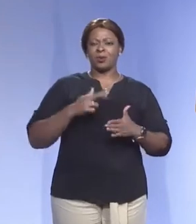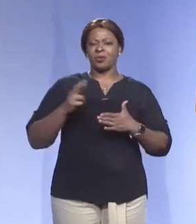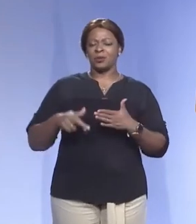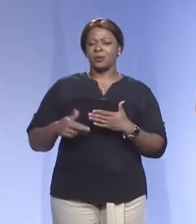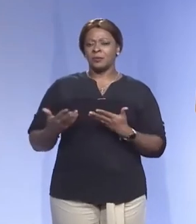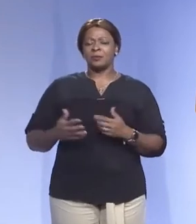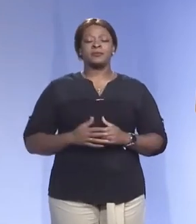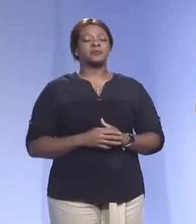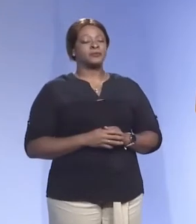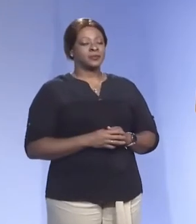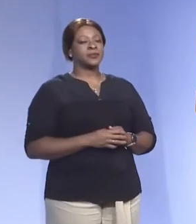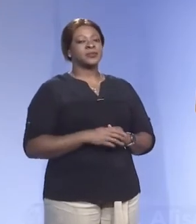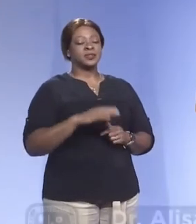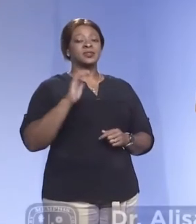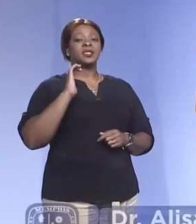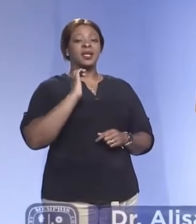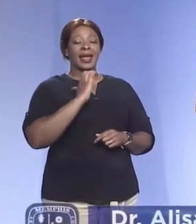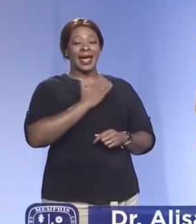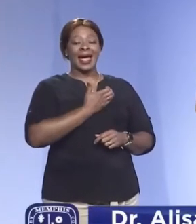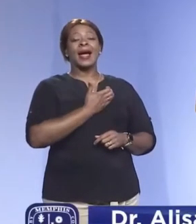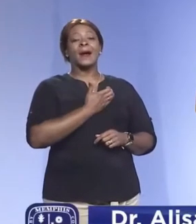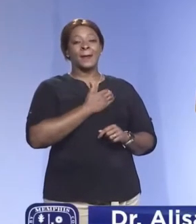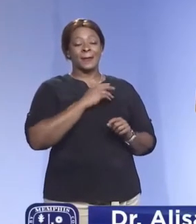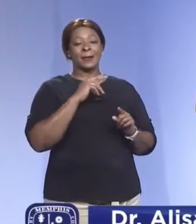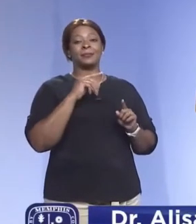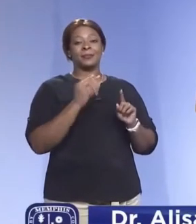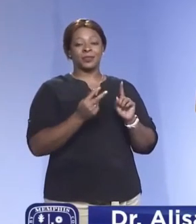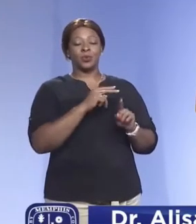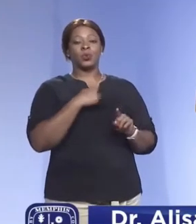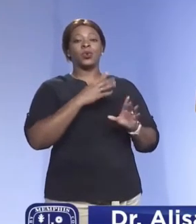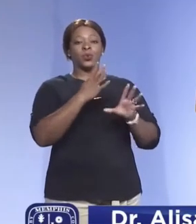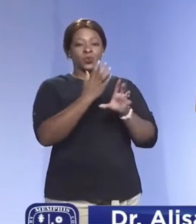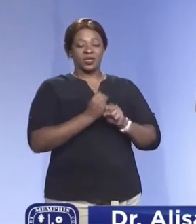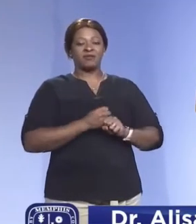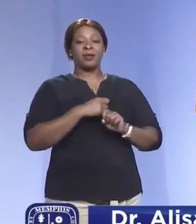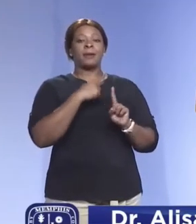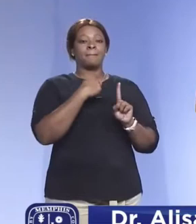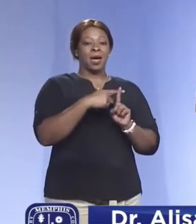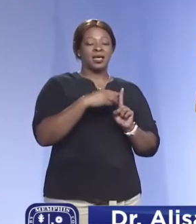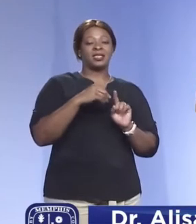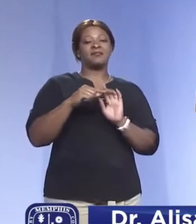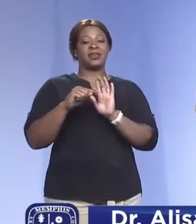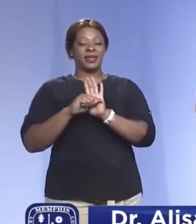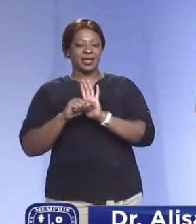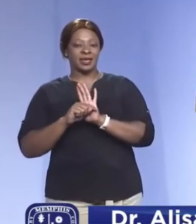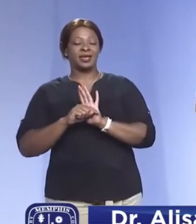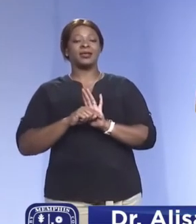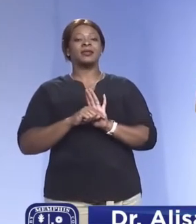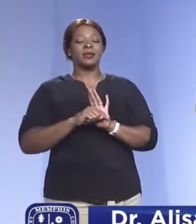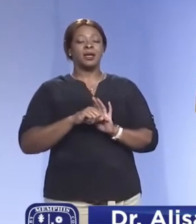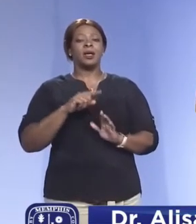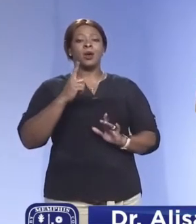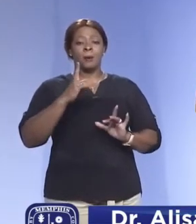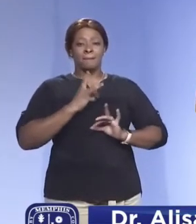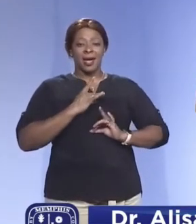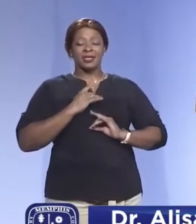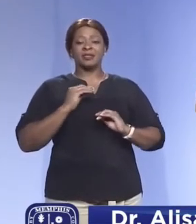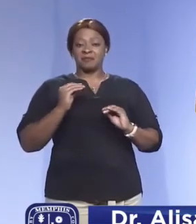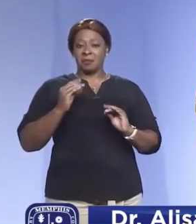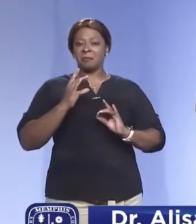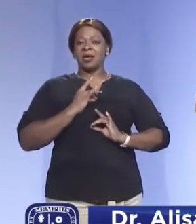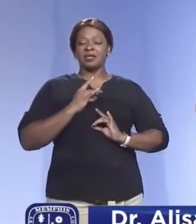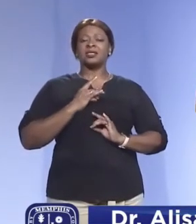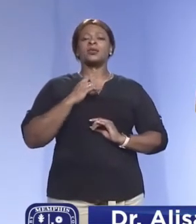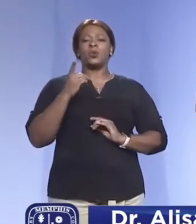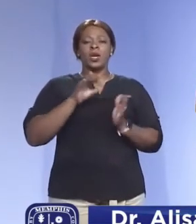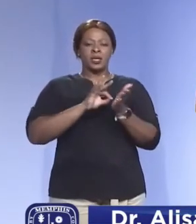So, from our end, what we receive are the positive and the negatives, and one person only is accounted for once in our